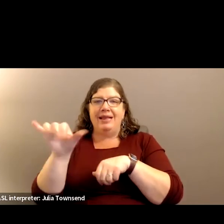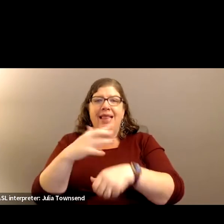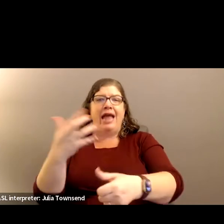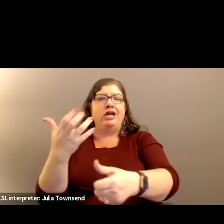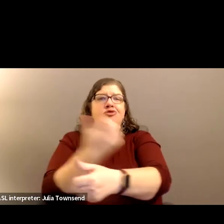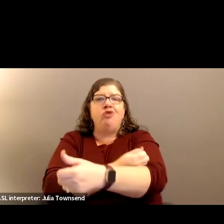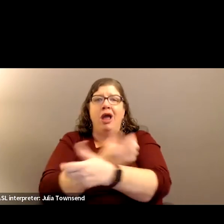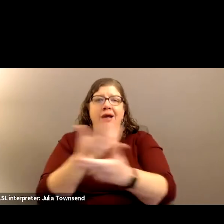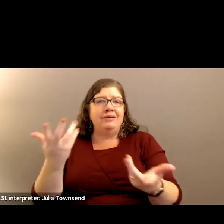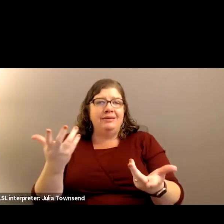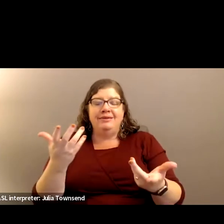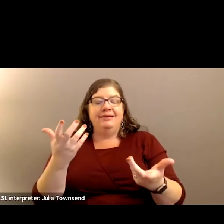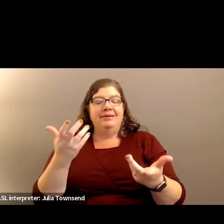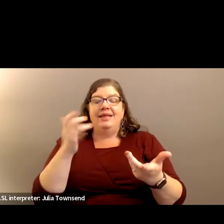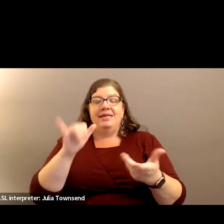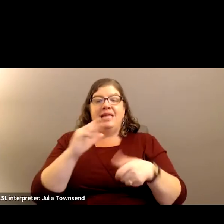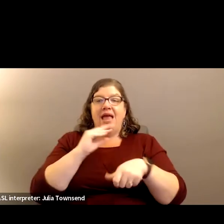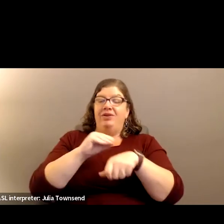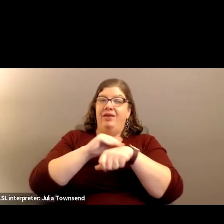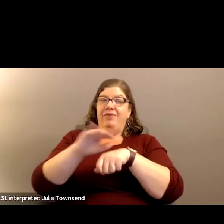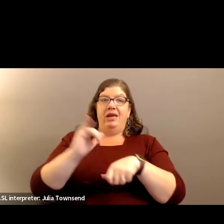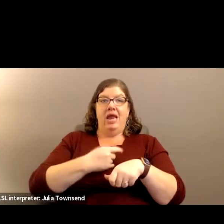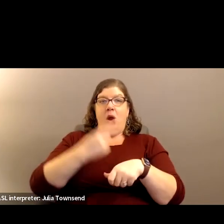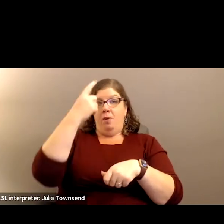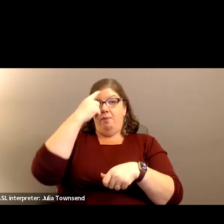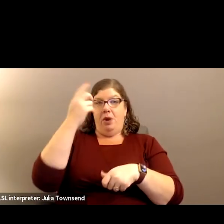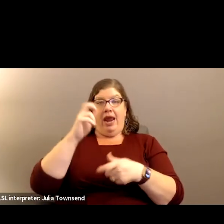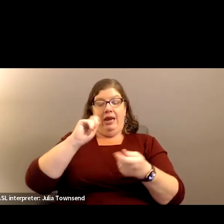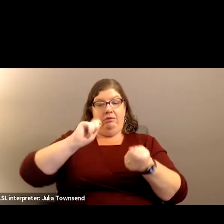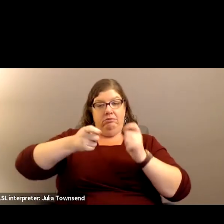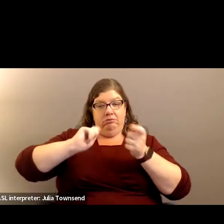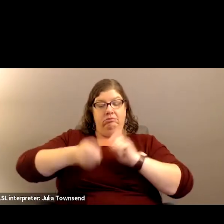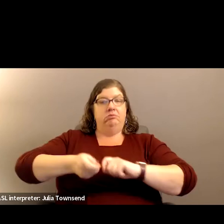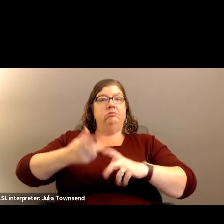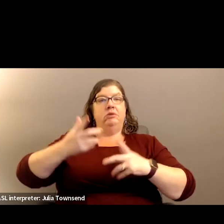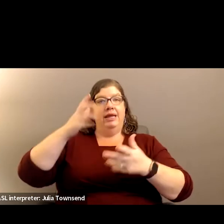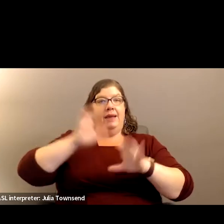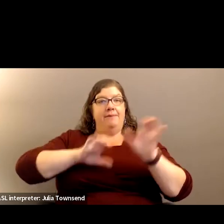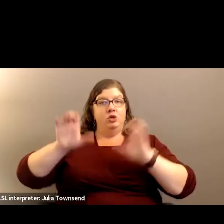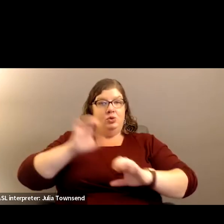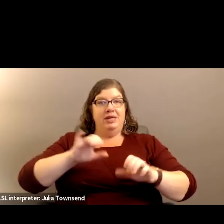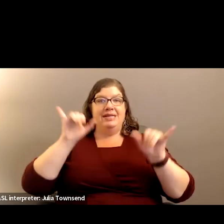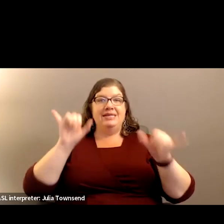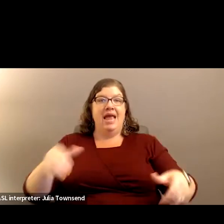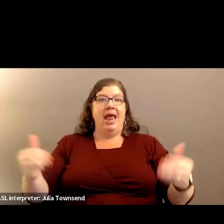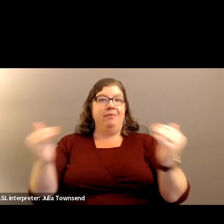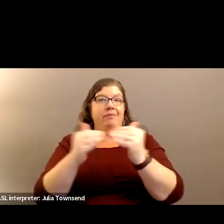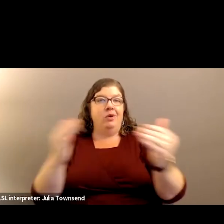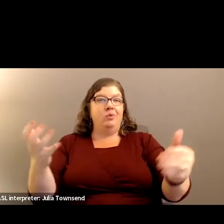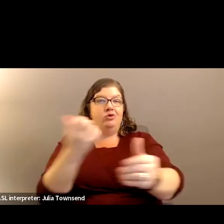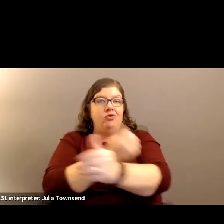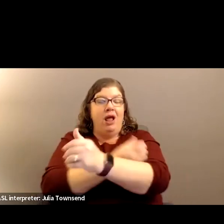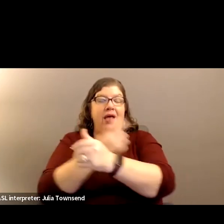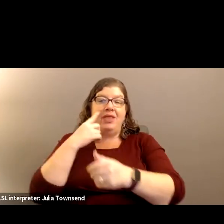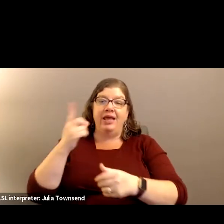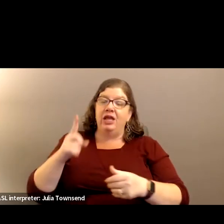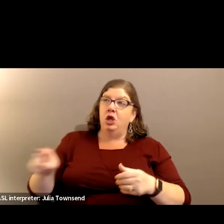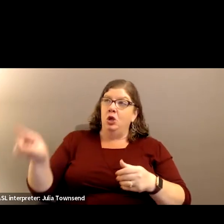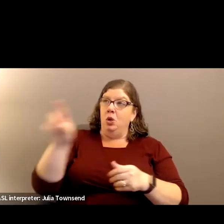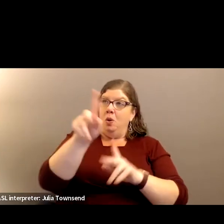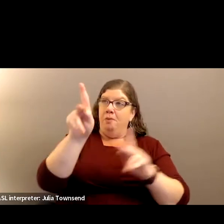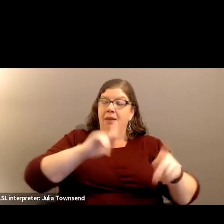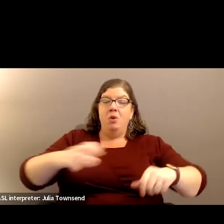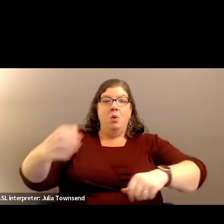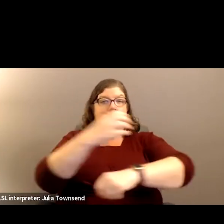drugs, essentially. This is having an effect on our brain chemistry, how drugs would. So I think that you as people